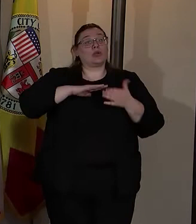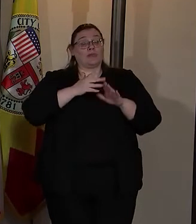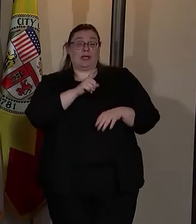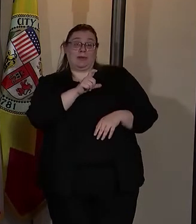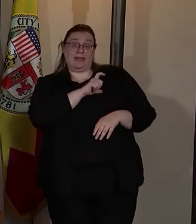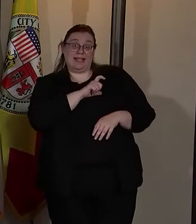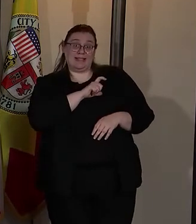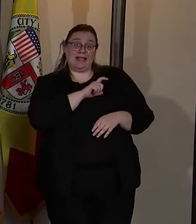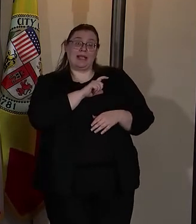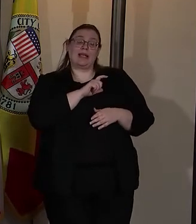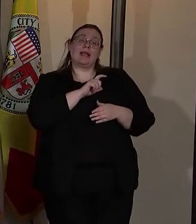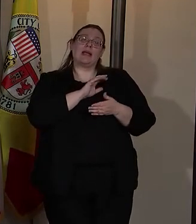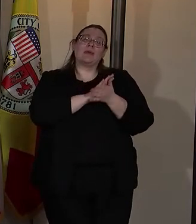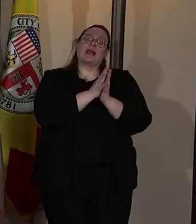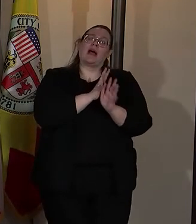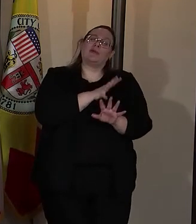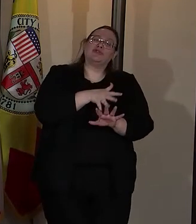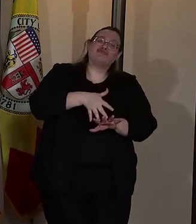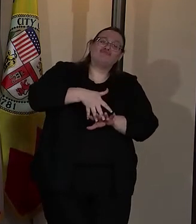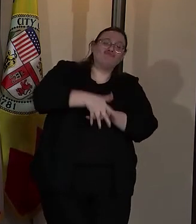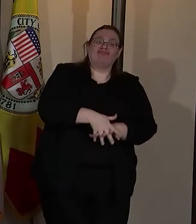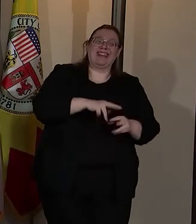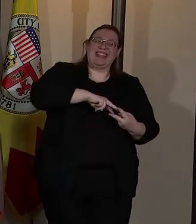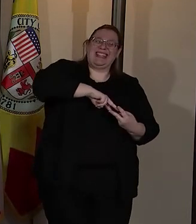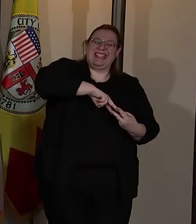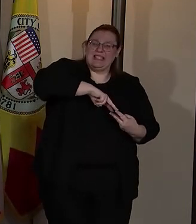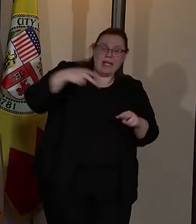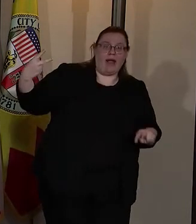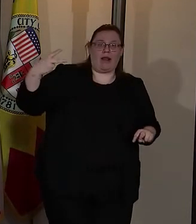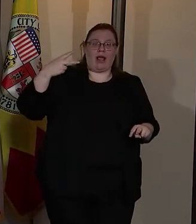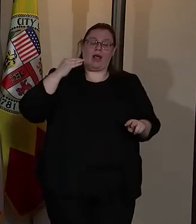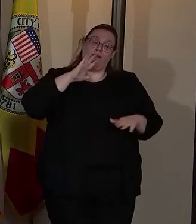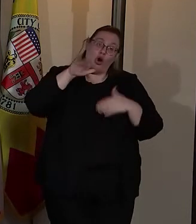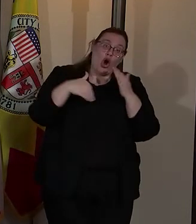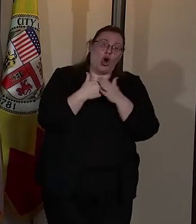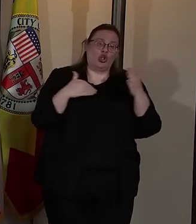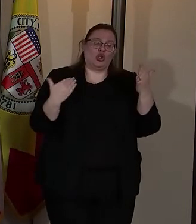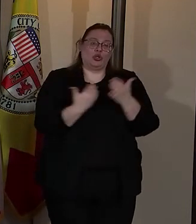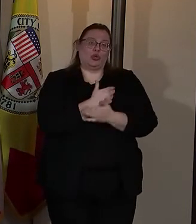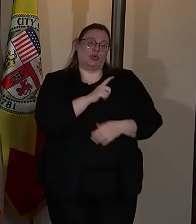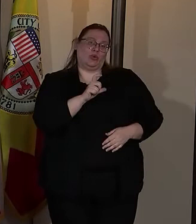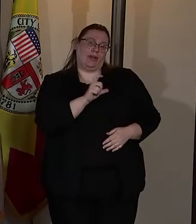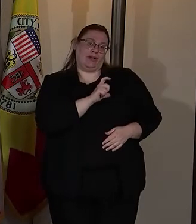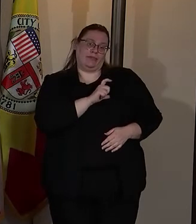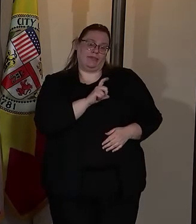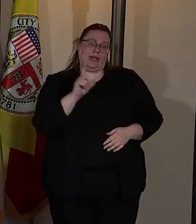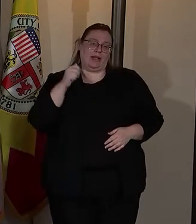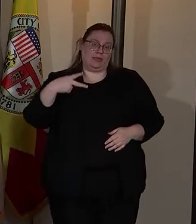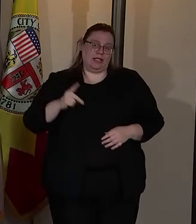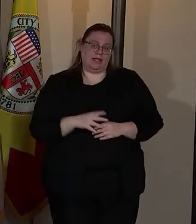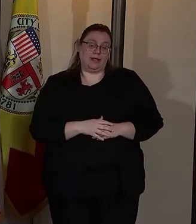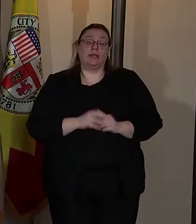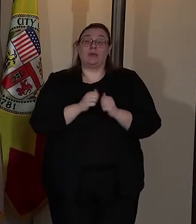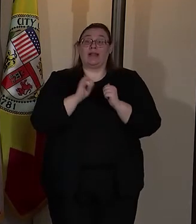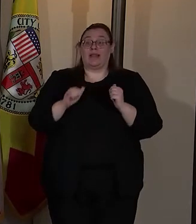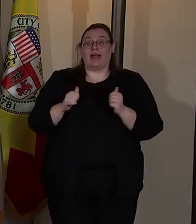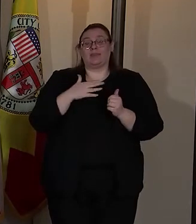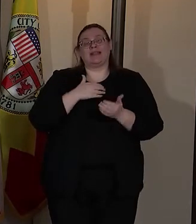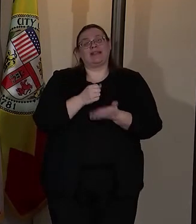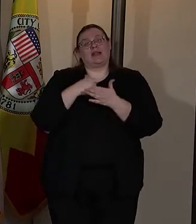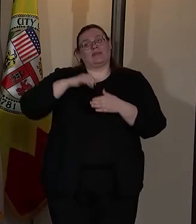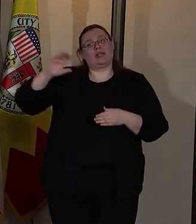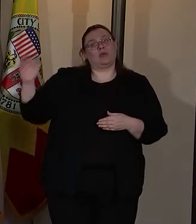becomes part of the DNA of every new LAPD officer. With that, help me